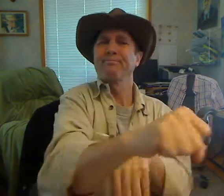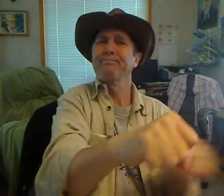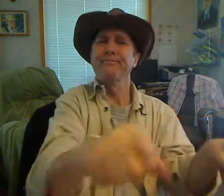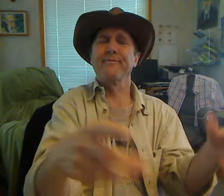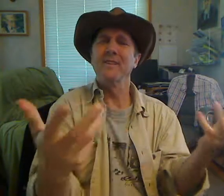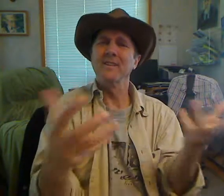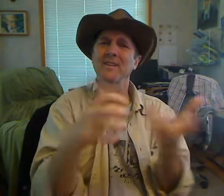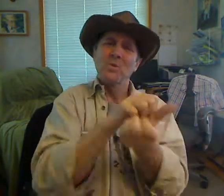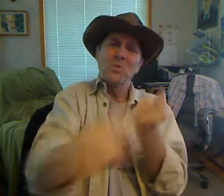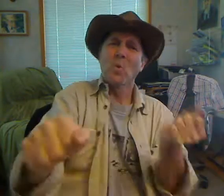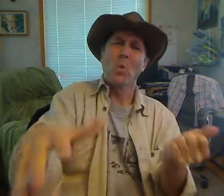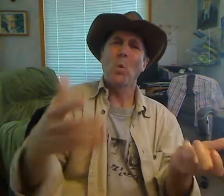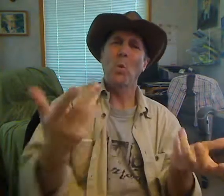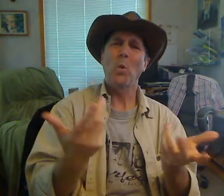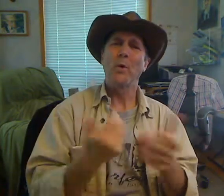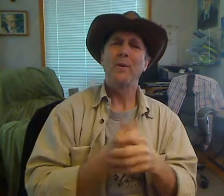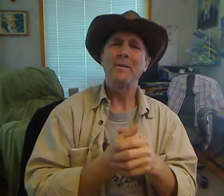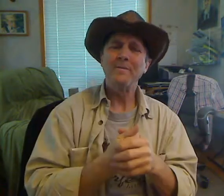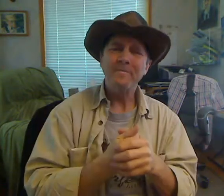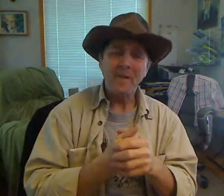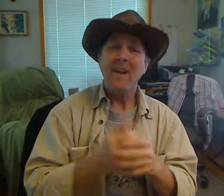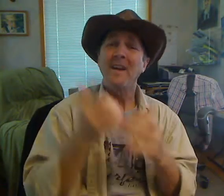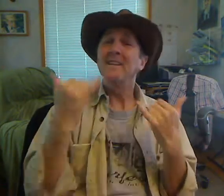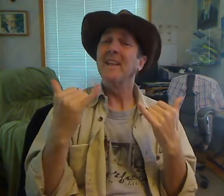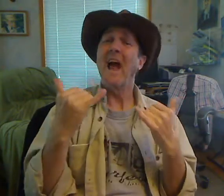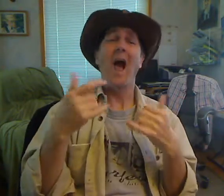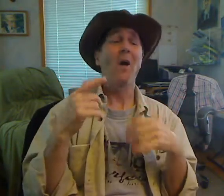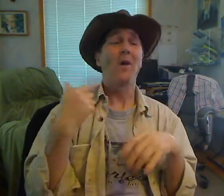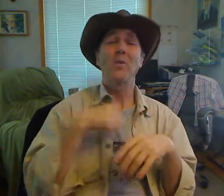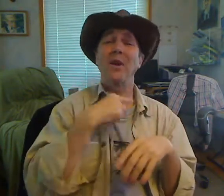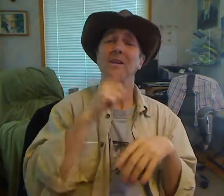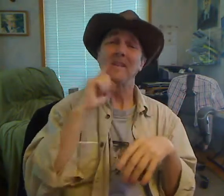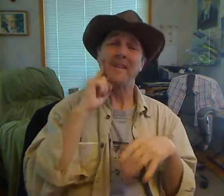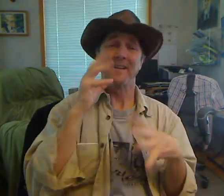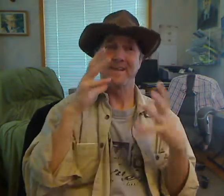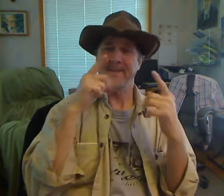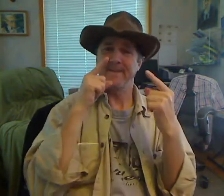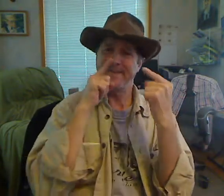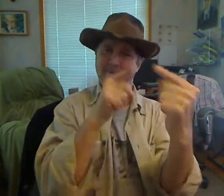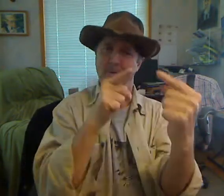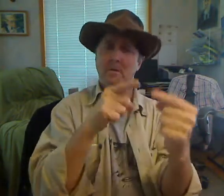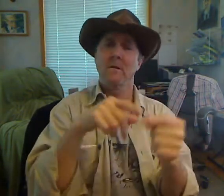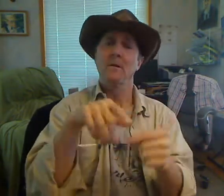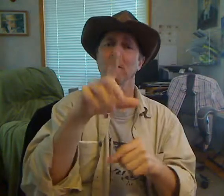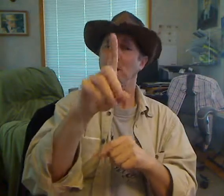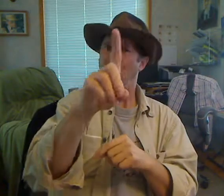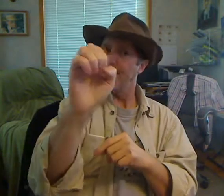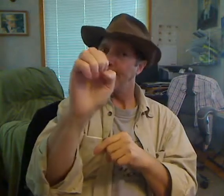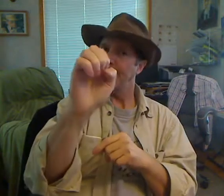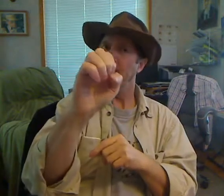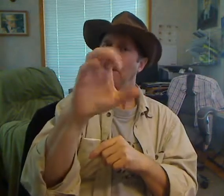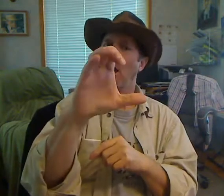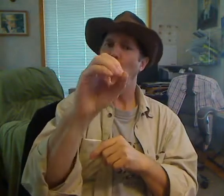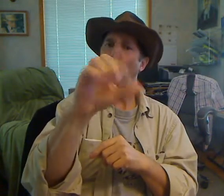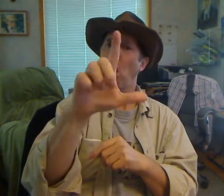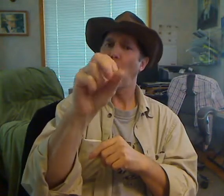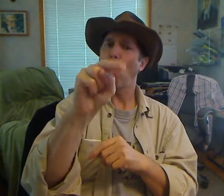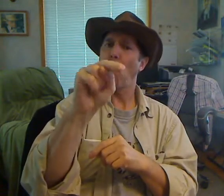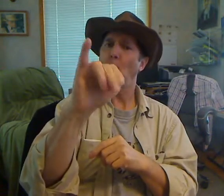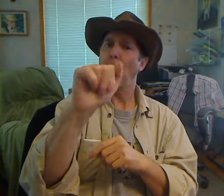Well, there are both crimes against humanity charges and genocide charges against Karanjic. Crimes against humanity